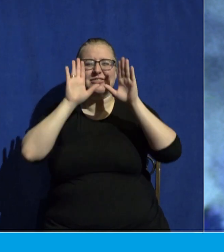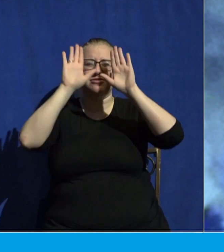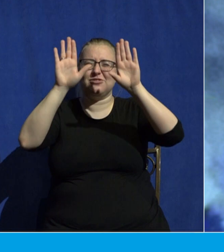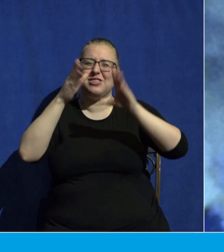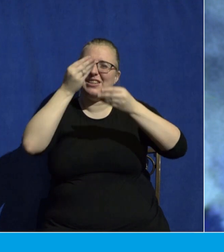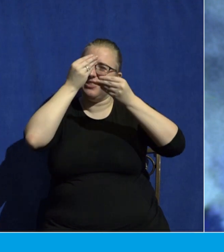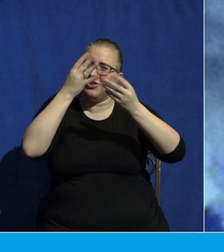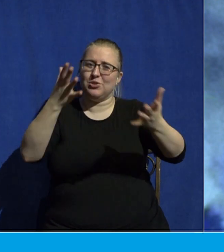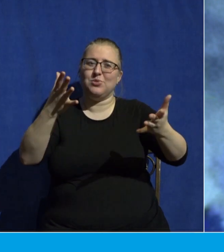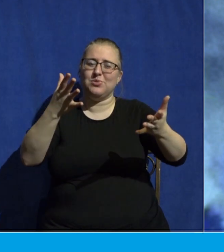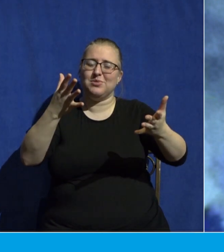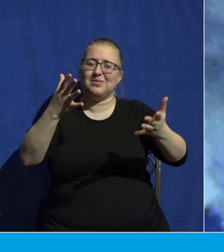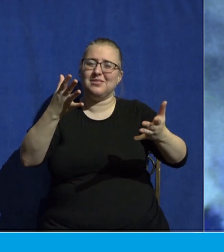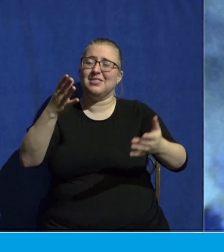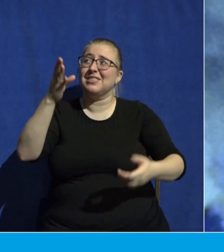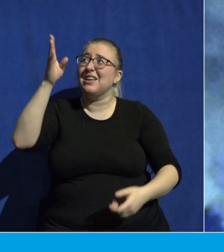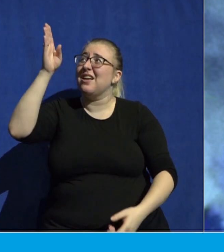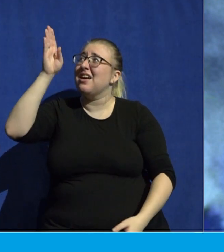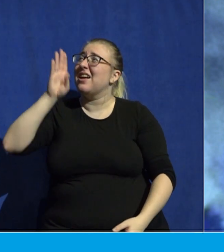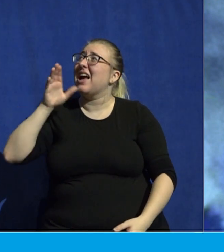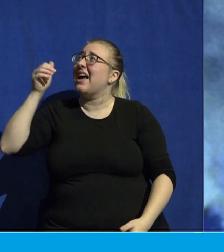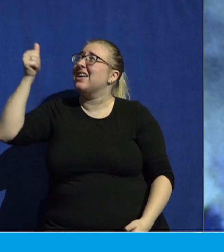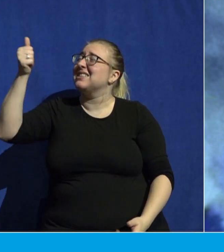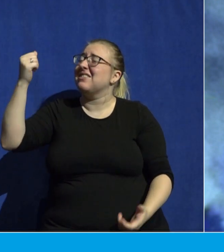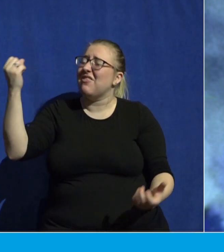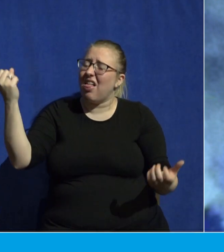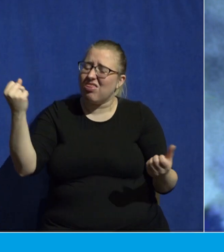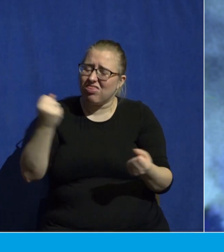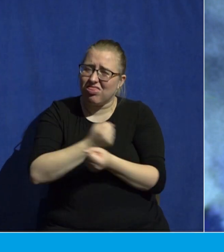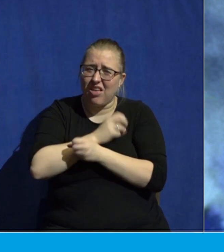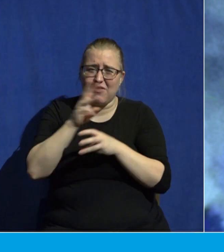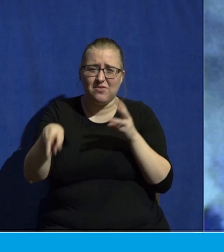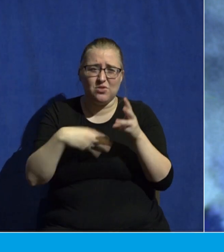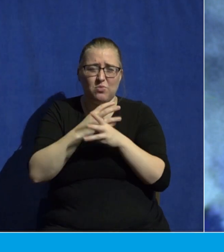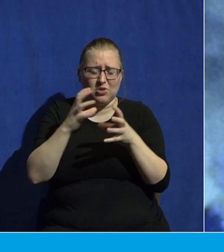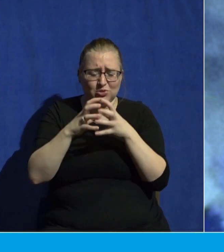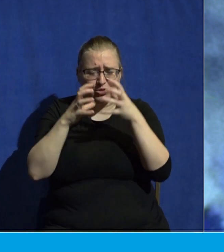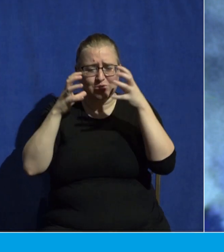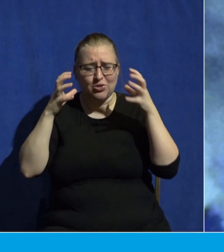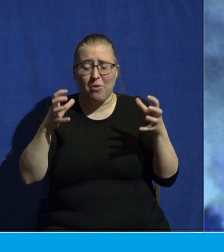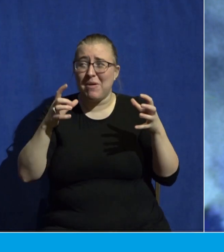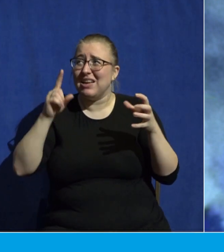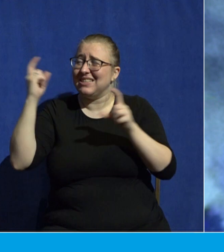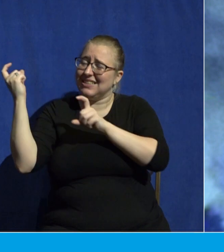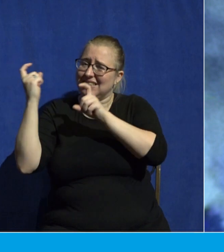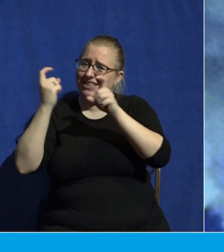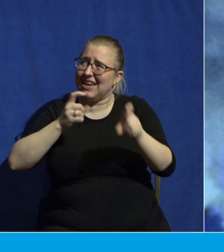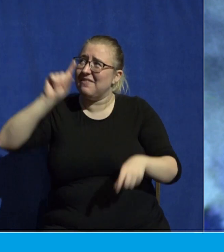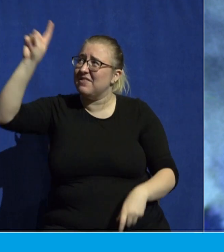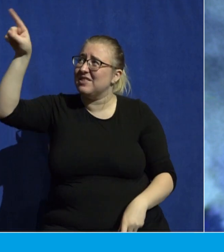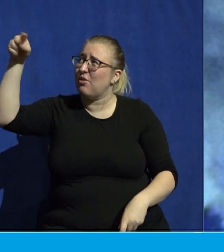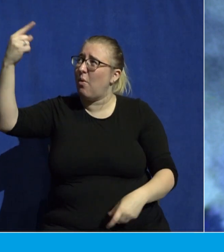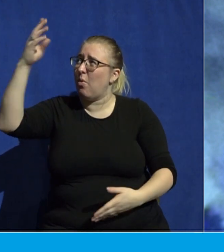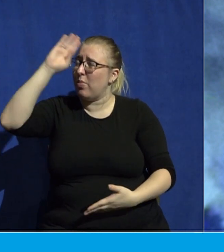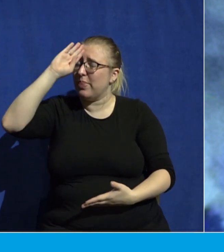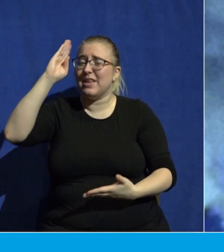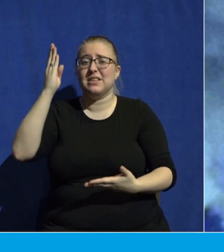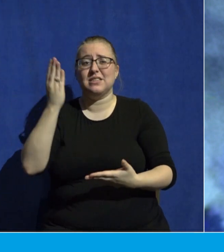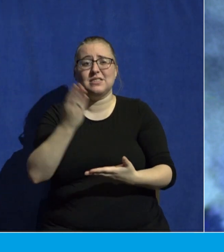so loved the world that he gave his only Son that whoever